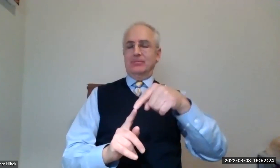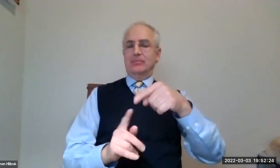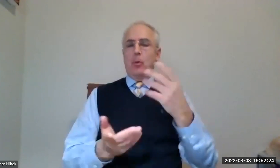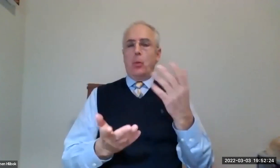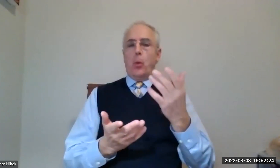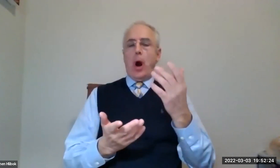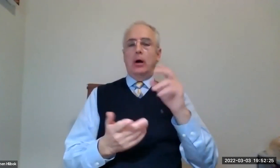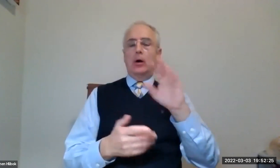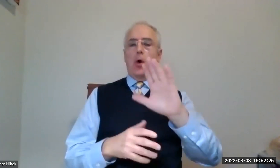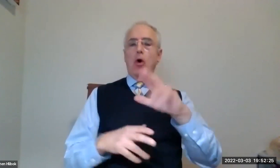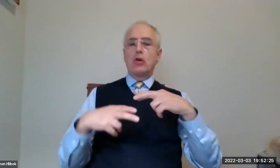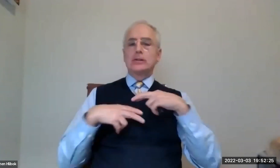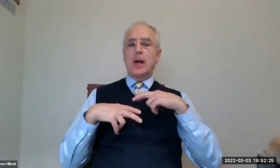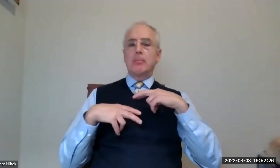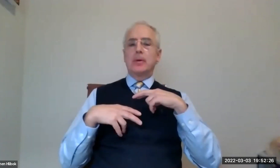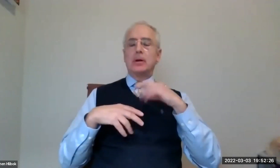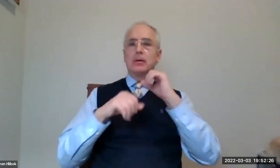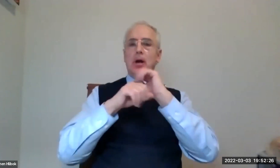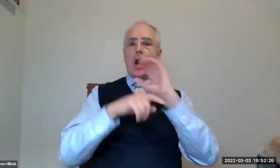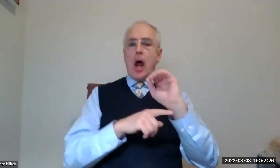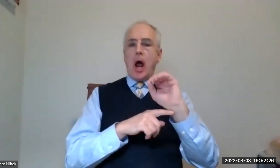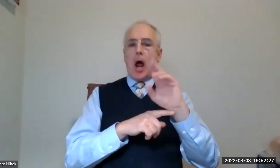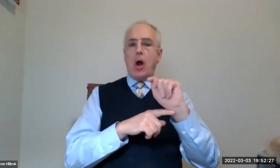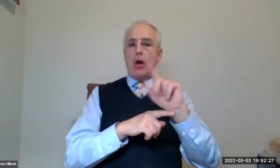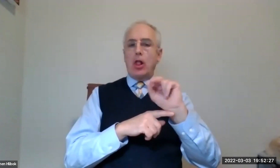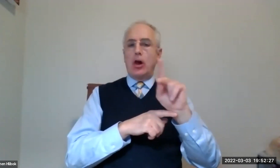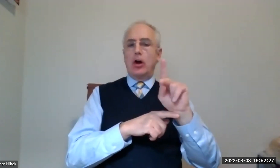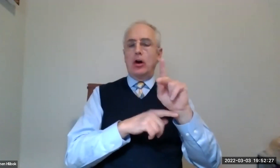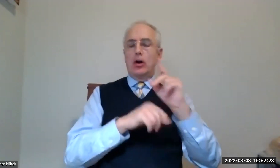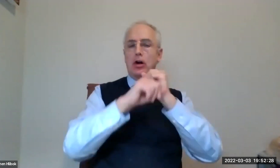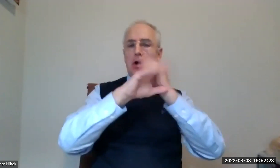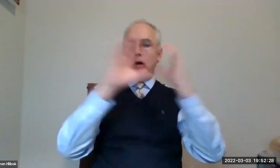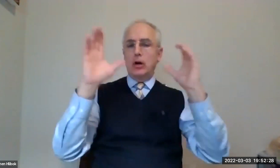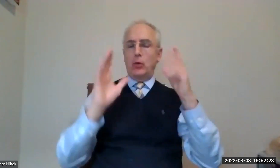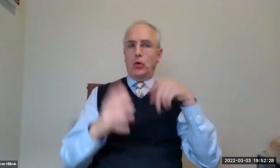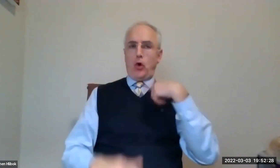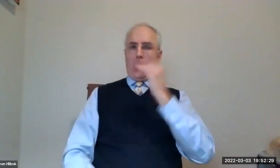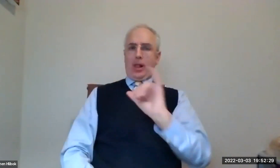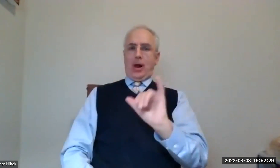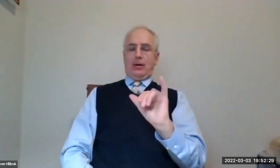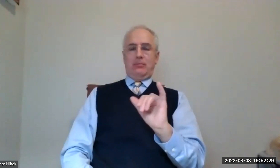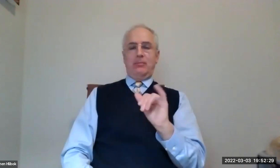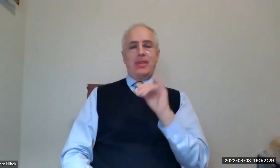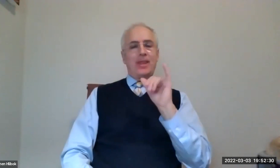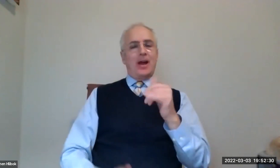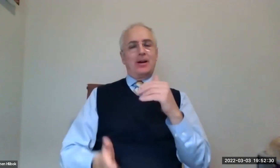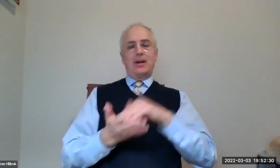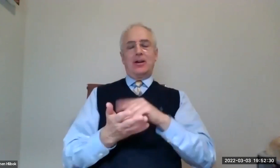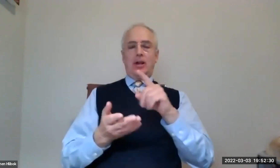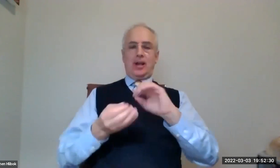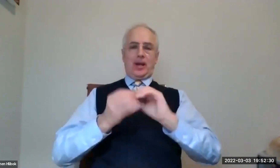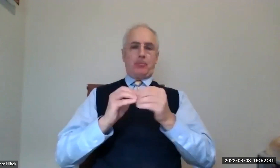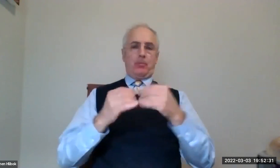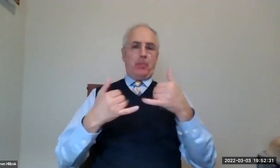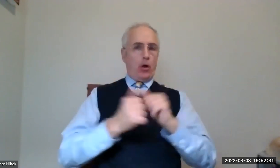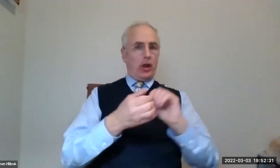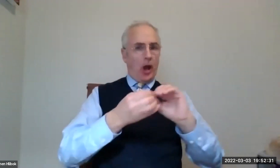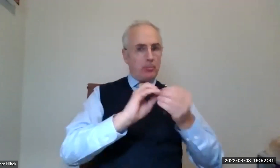that financial planning piece is what you really need to set up, which is having an outlook of some